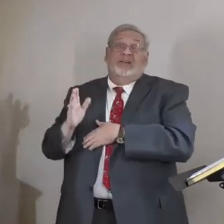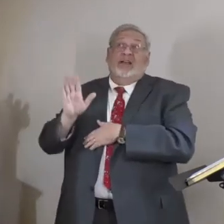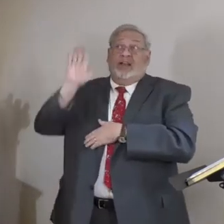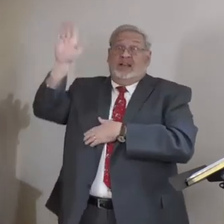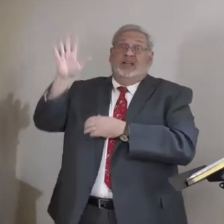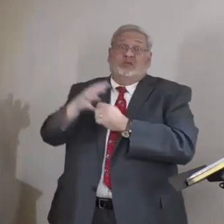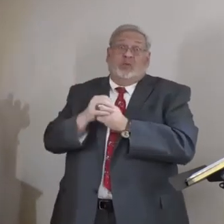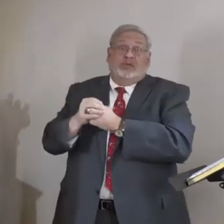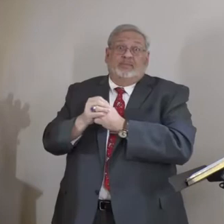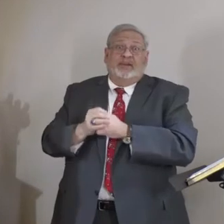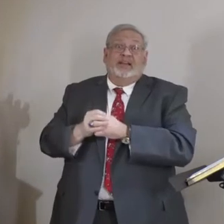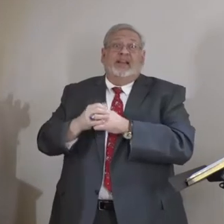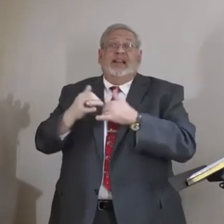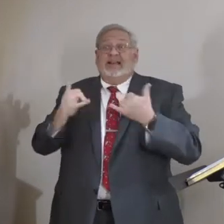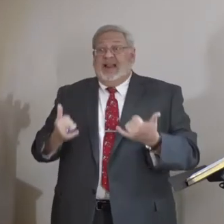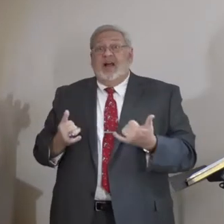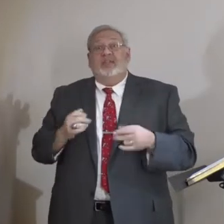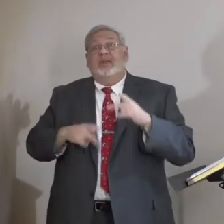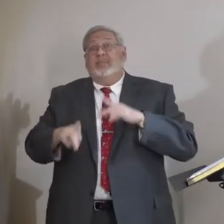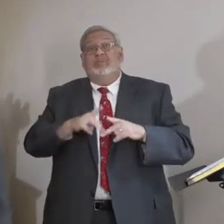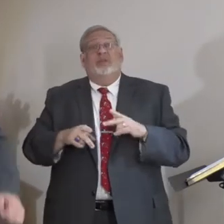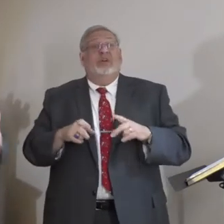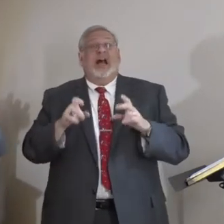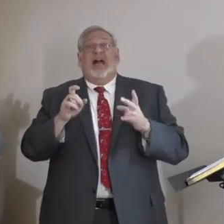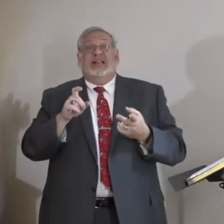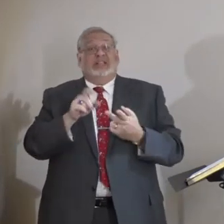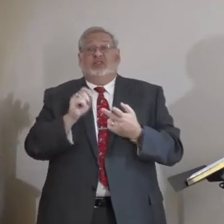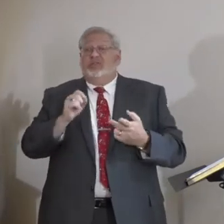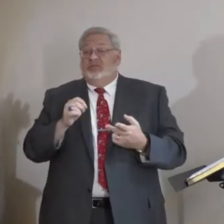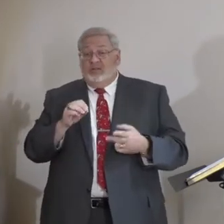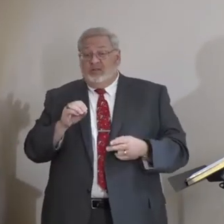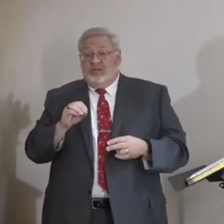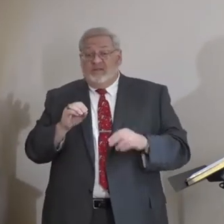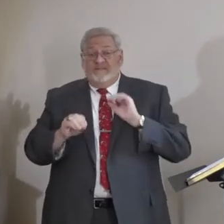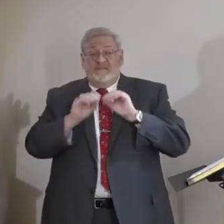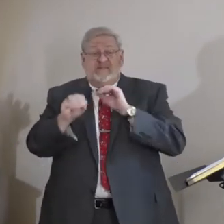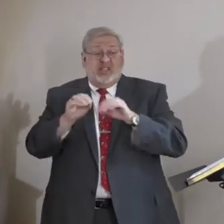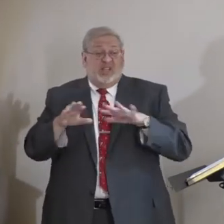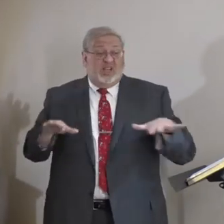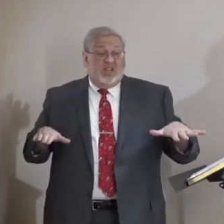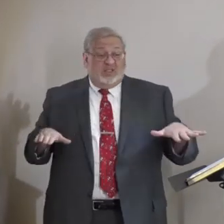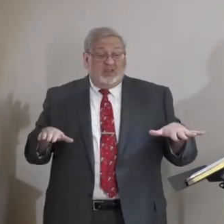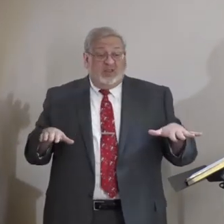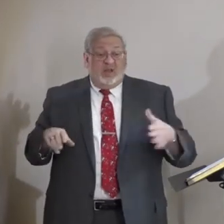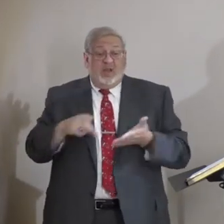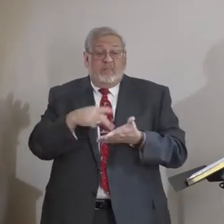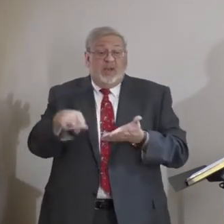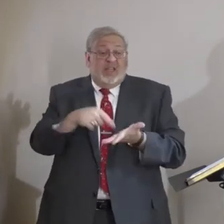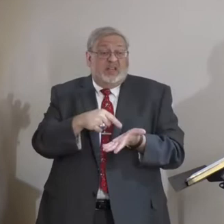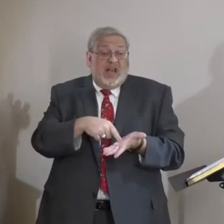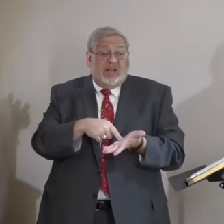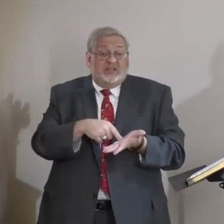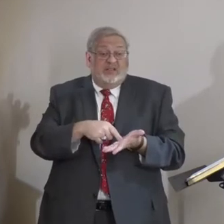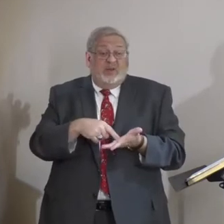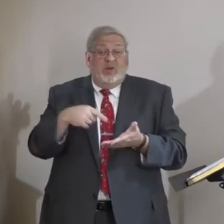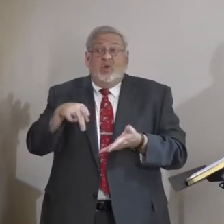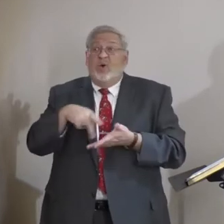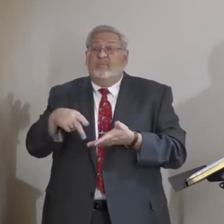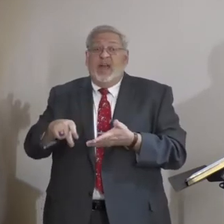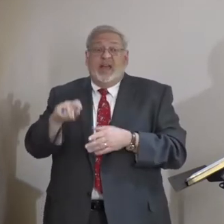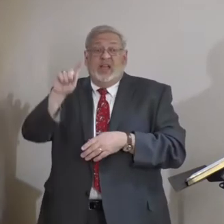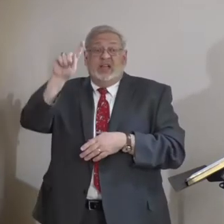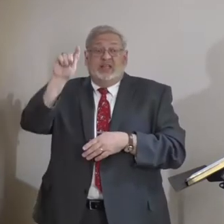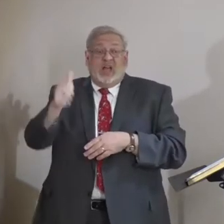God's worship. Now the people had to make the difficult choice. Do I feed my children? Do I pay the tax? Or do I pay